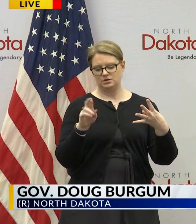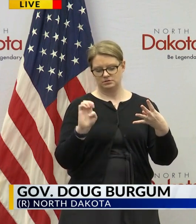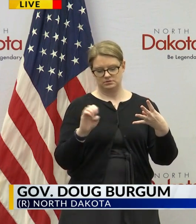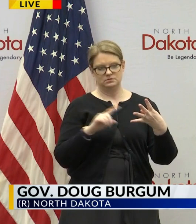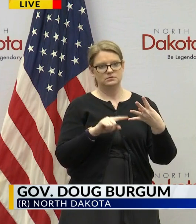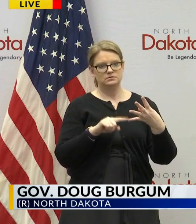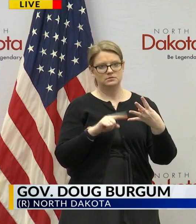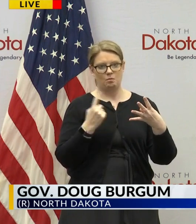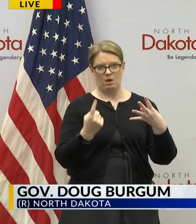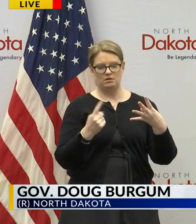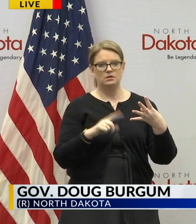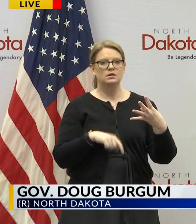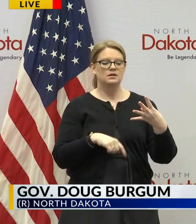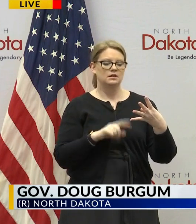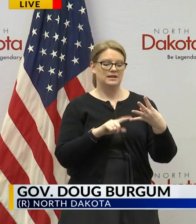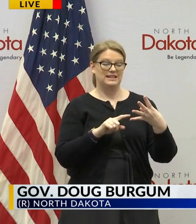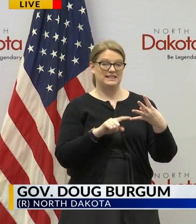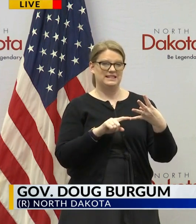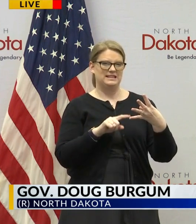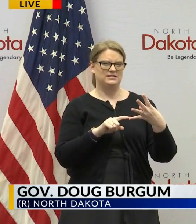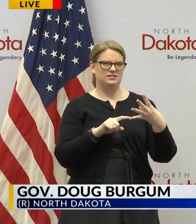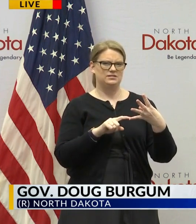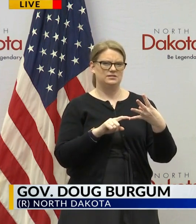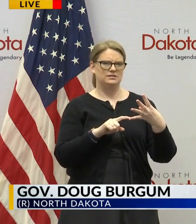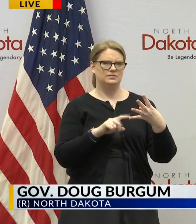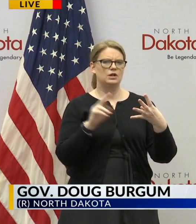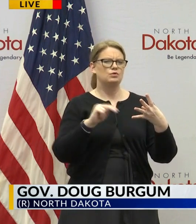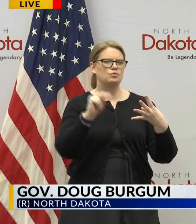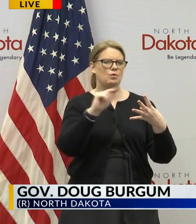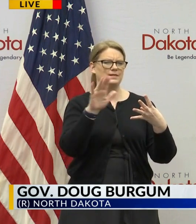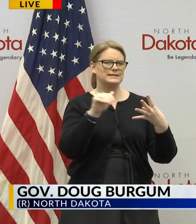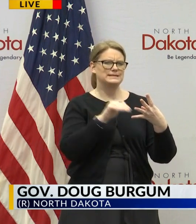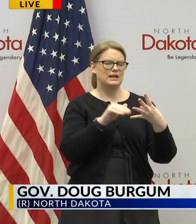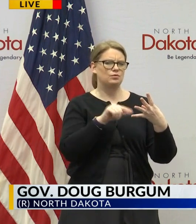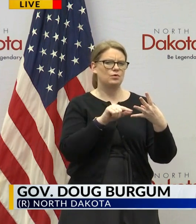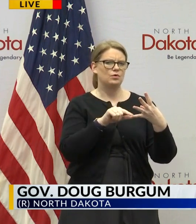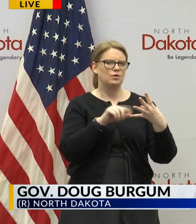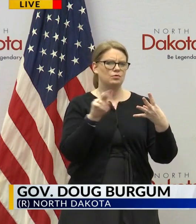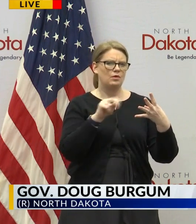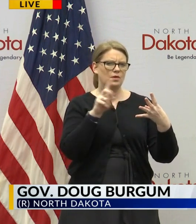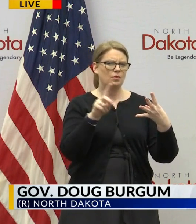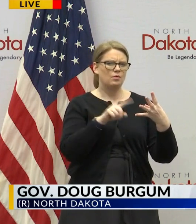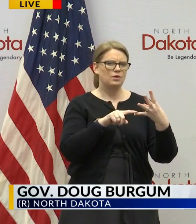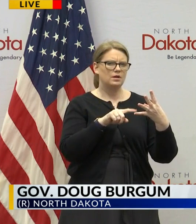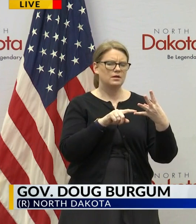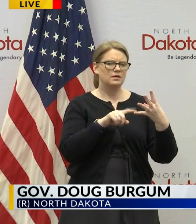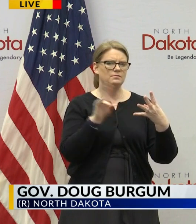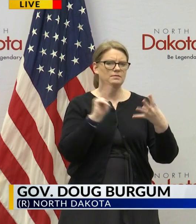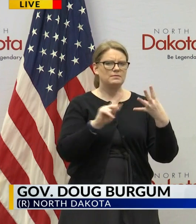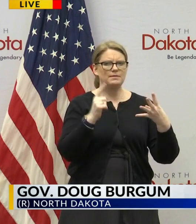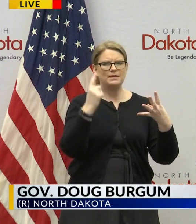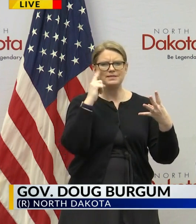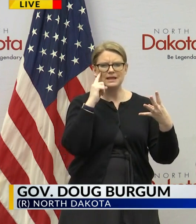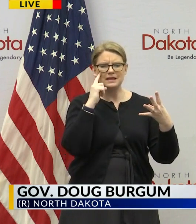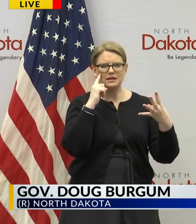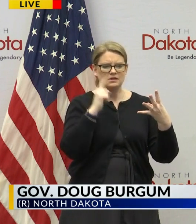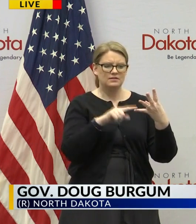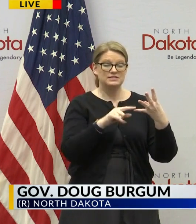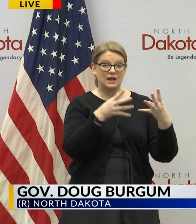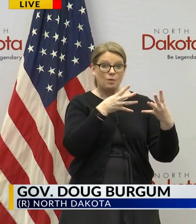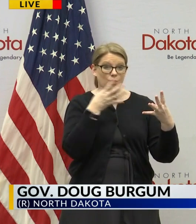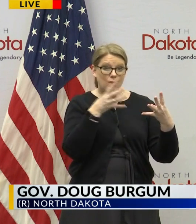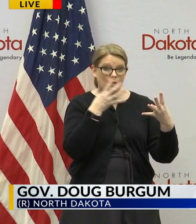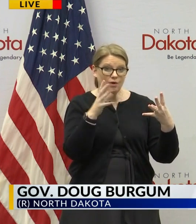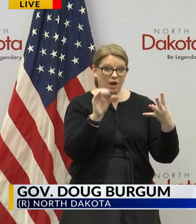and in Pierce County that would be in North Central North Dakota people might think of that as one of our rural